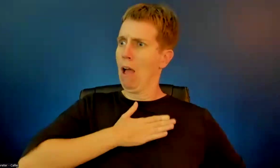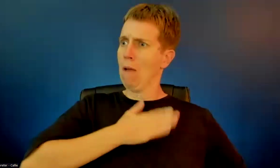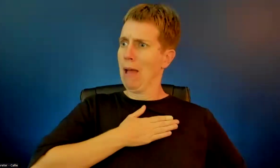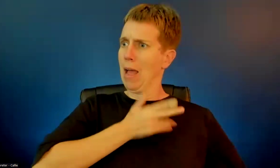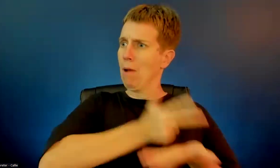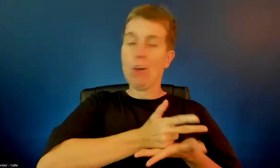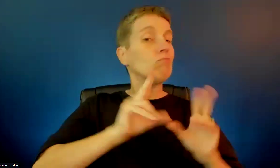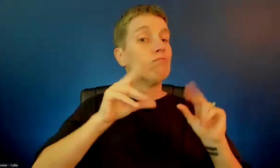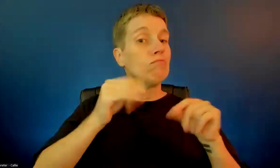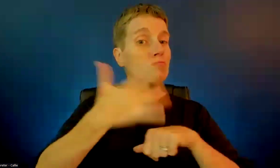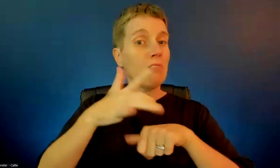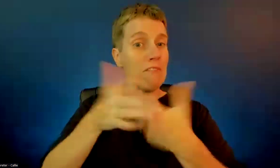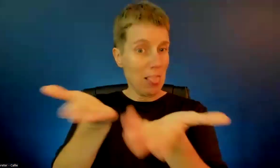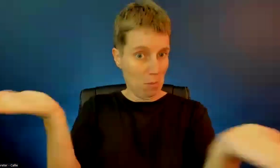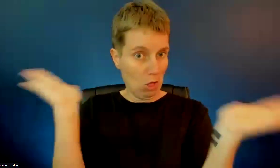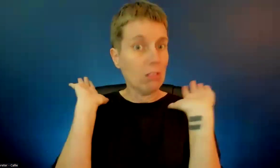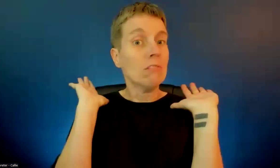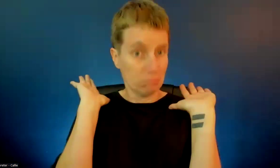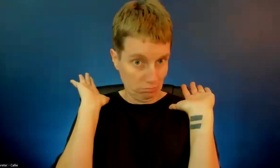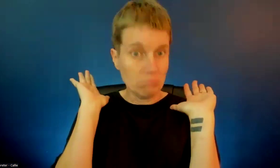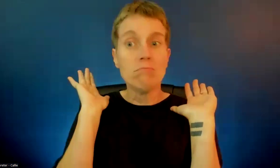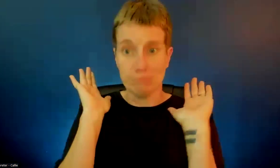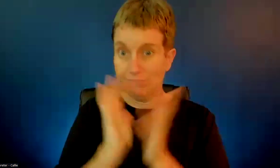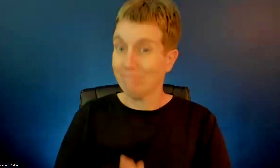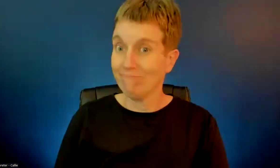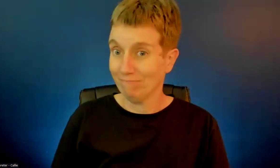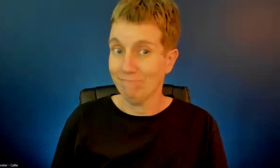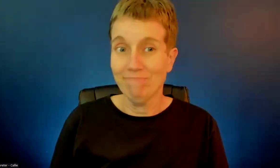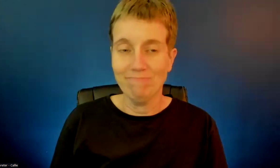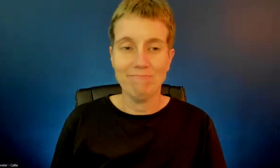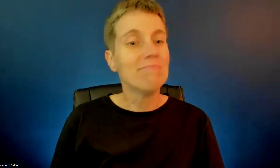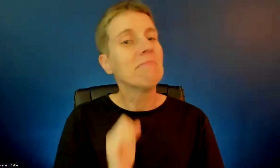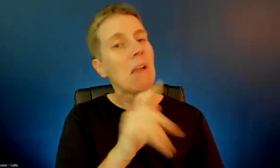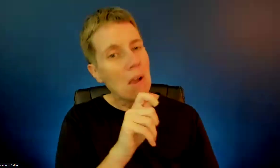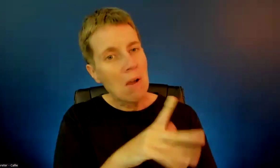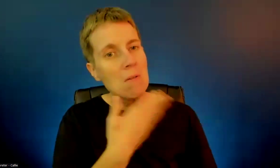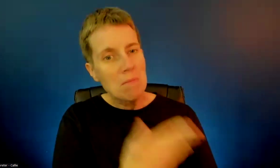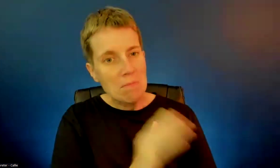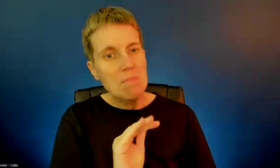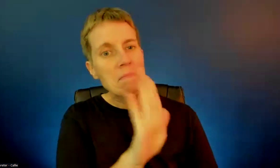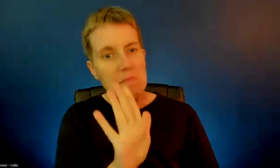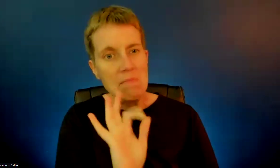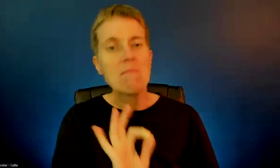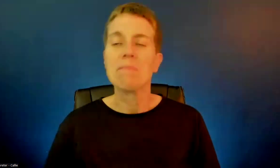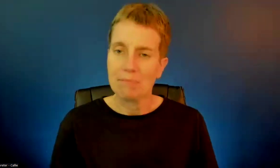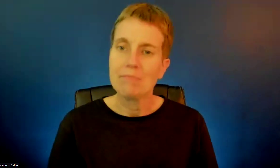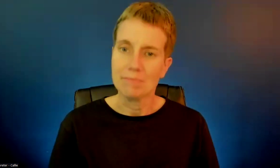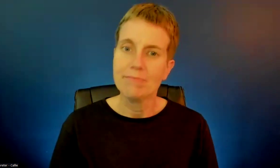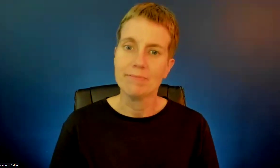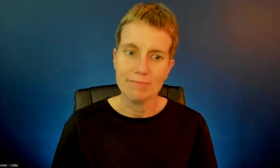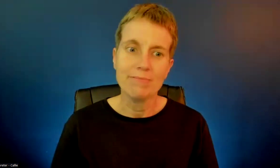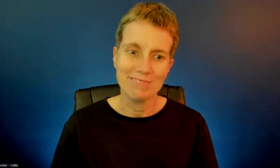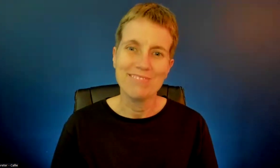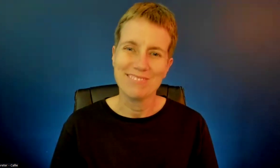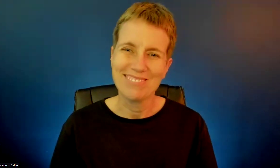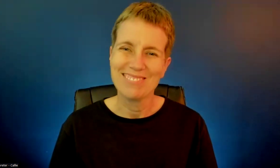just convenient to their usually home. Gotcha. Okay. Let's click here. Here it is. That was an easy